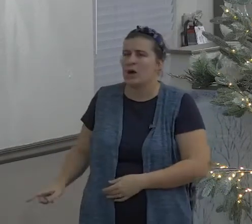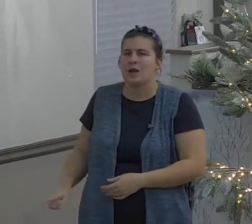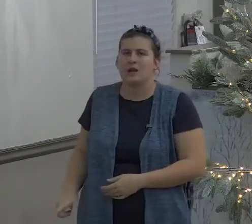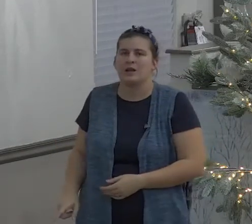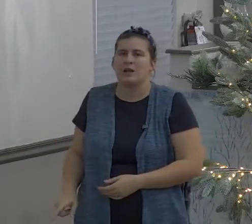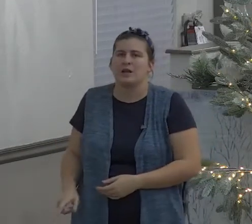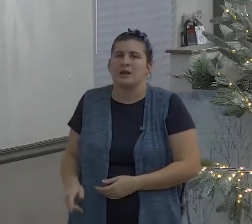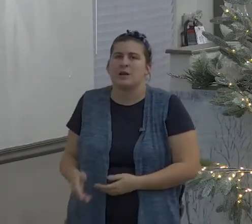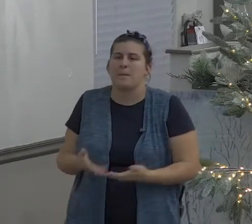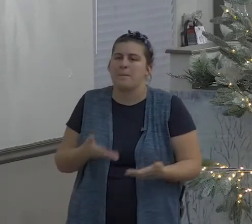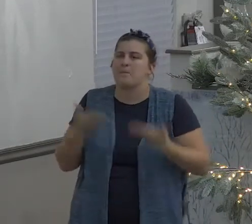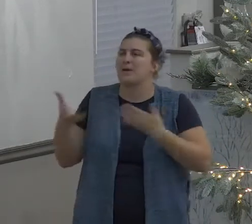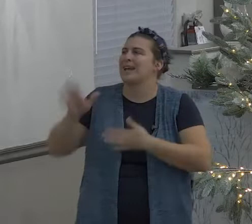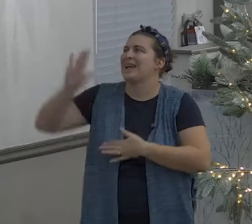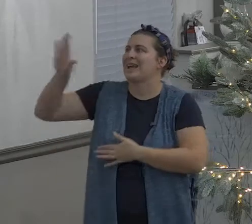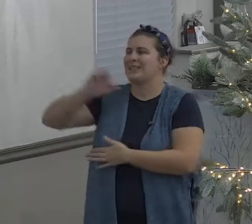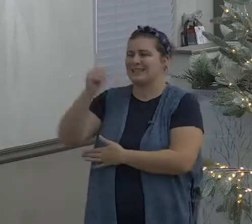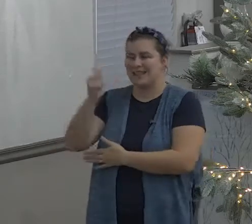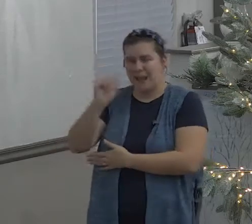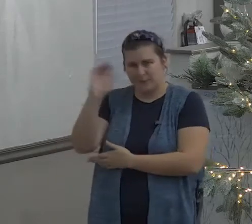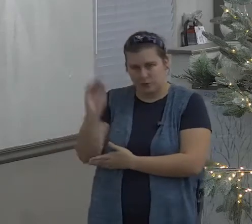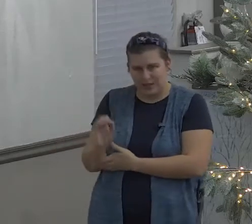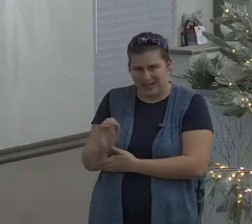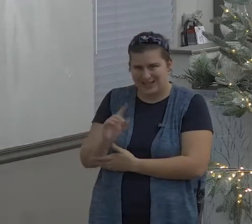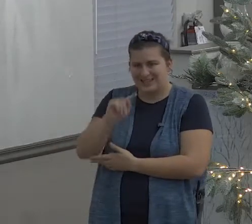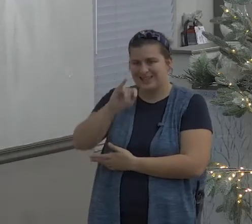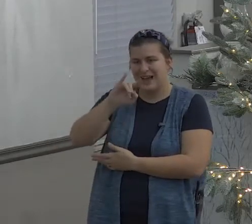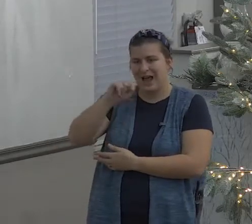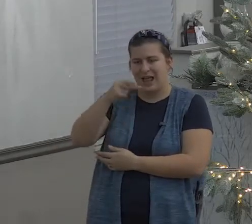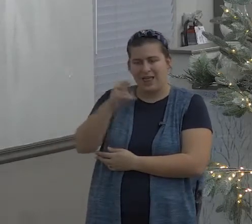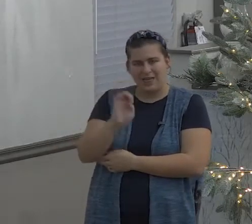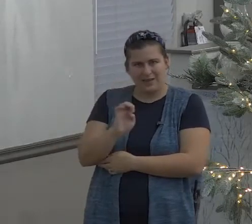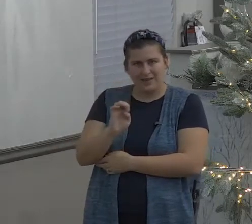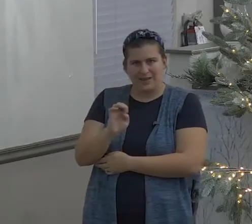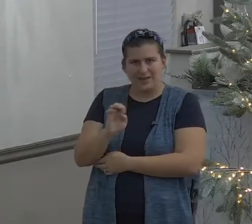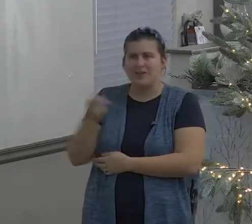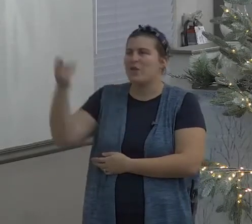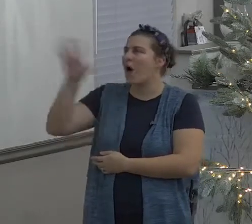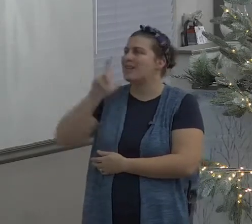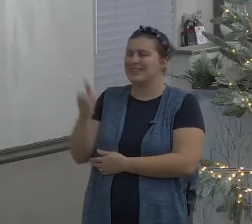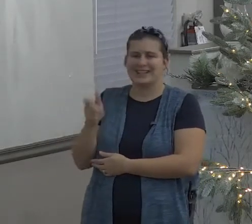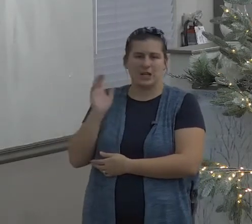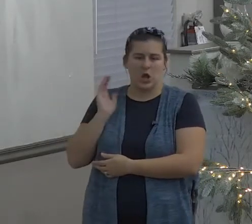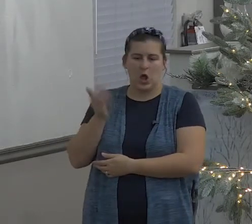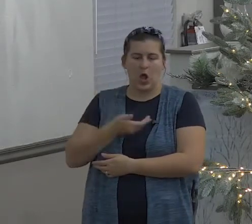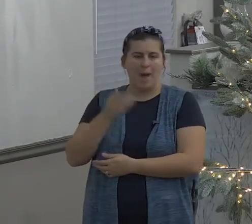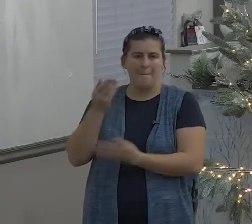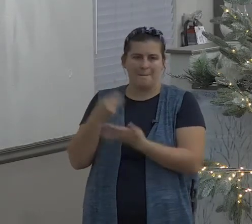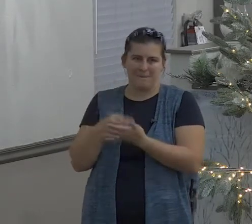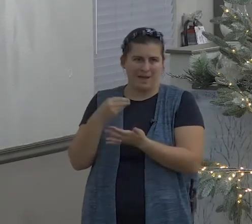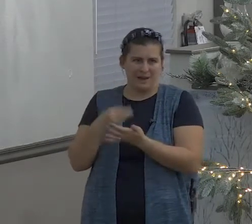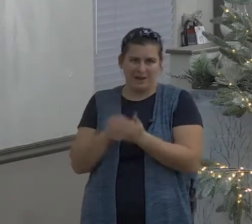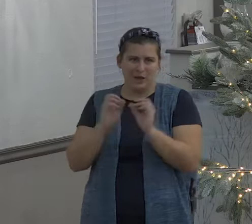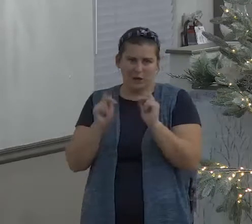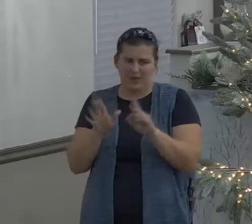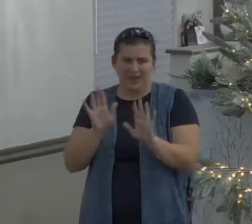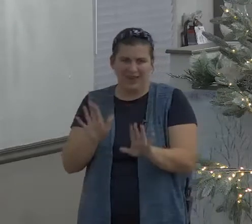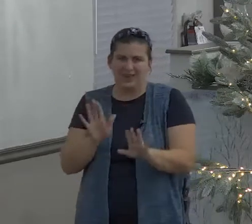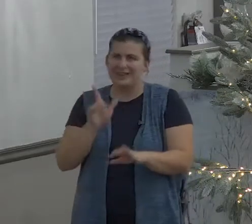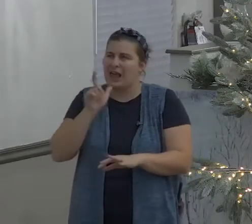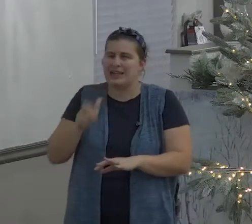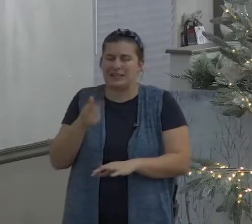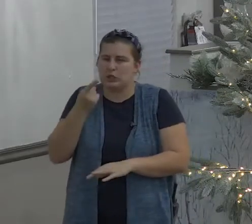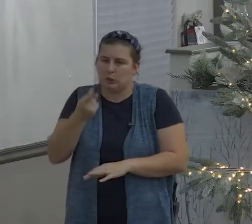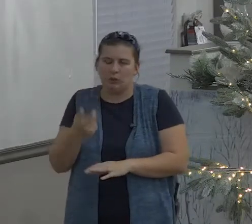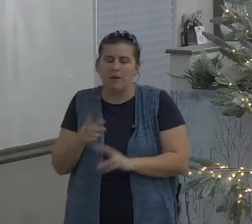but but you know what God's people being true and faithful trusting the Lord bring all